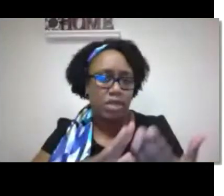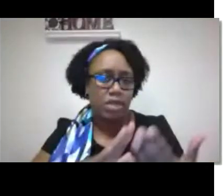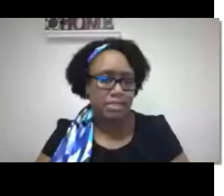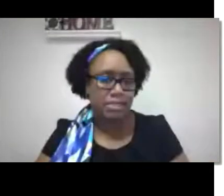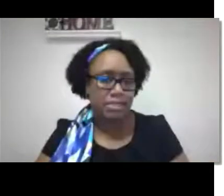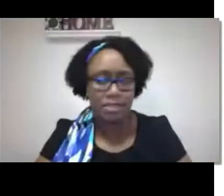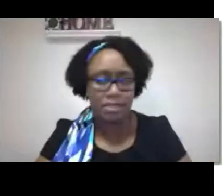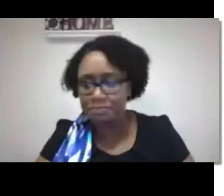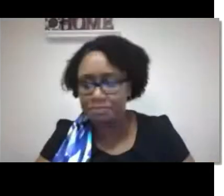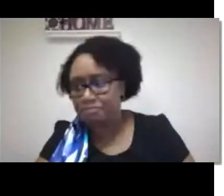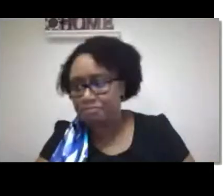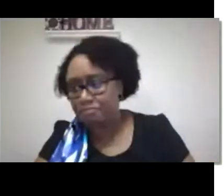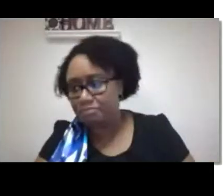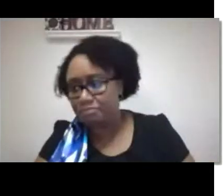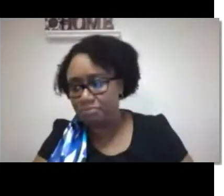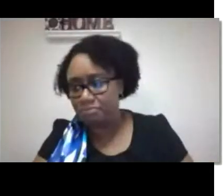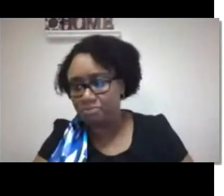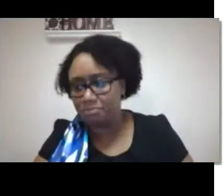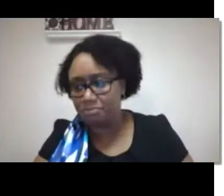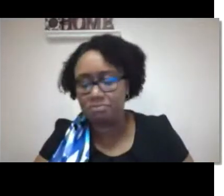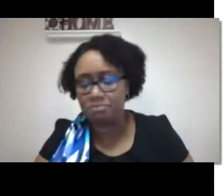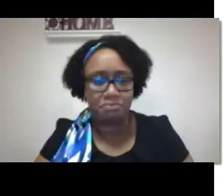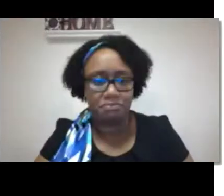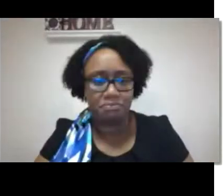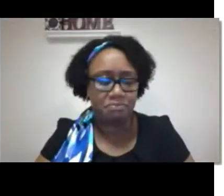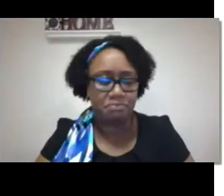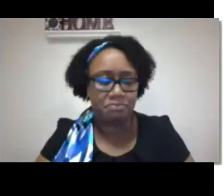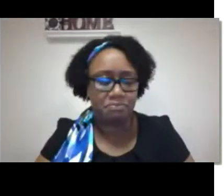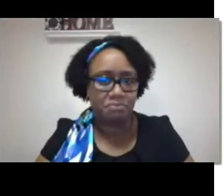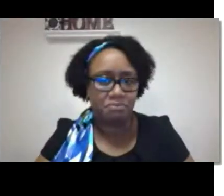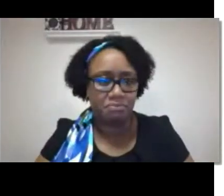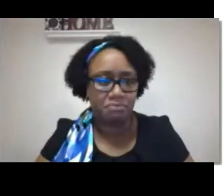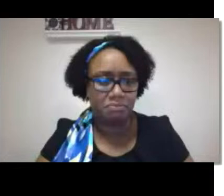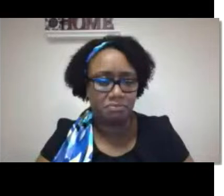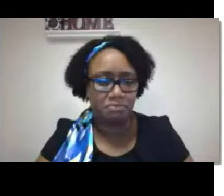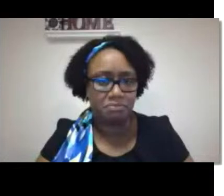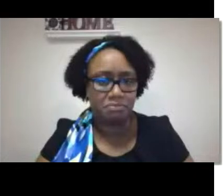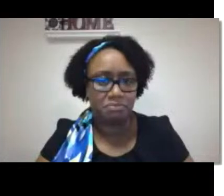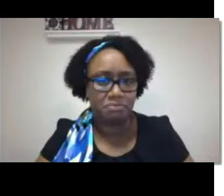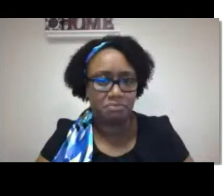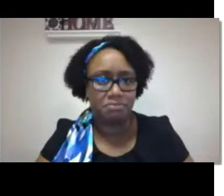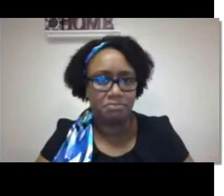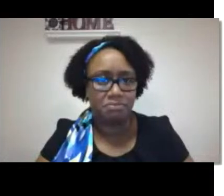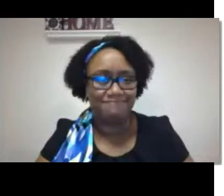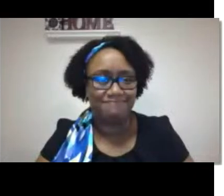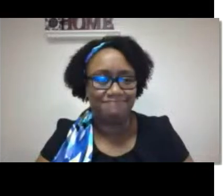And so I believe that we harm deaf children if we do not address this issue.